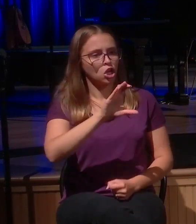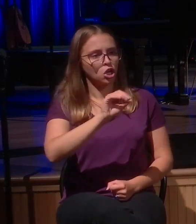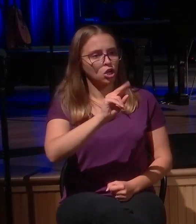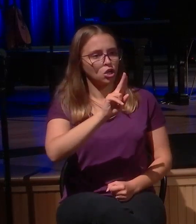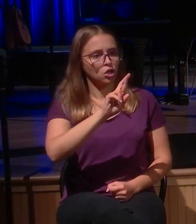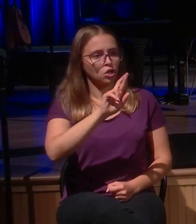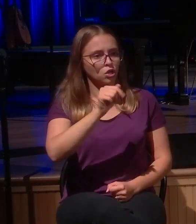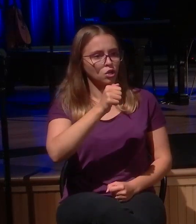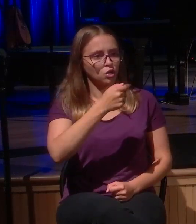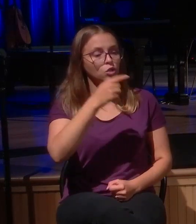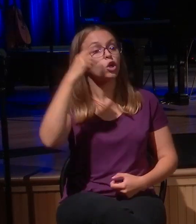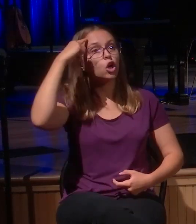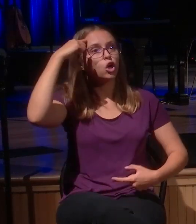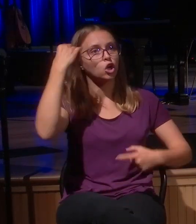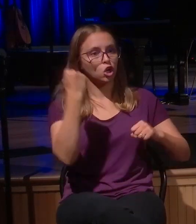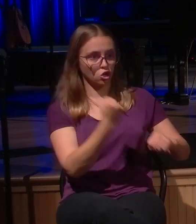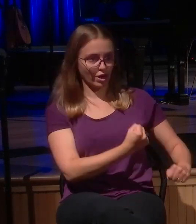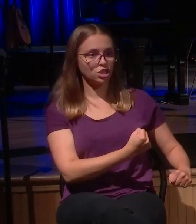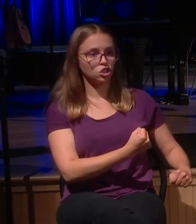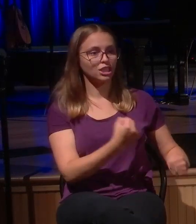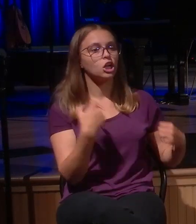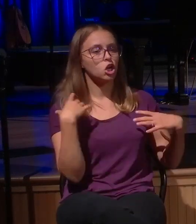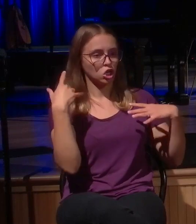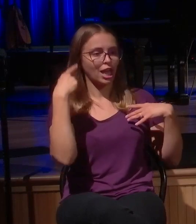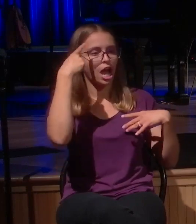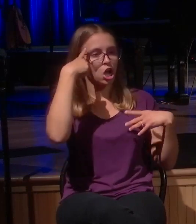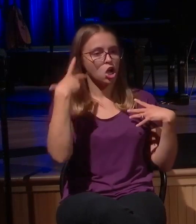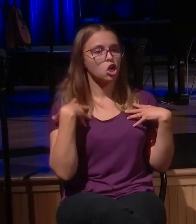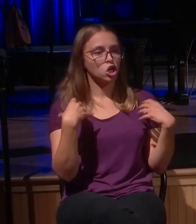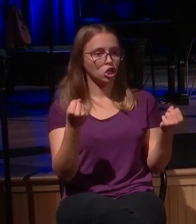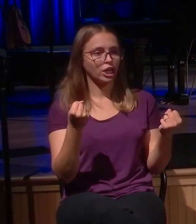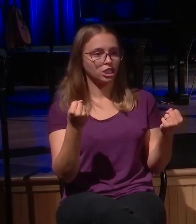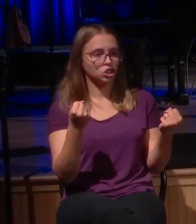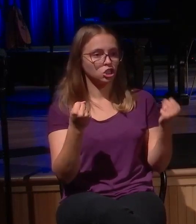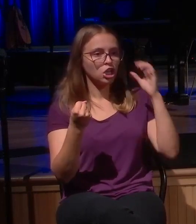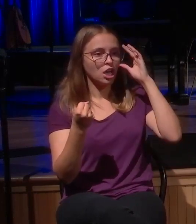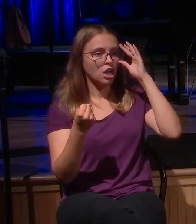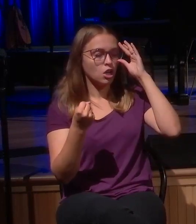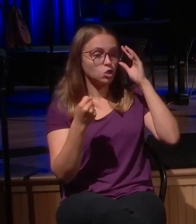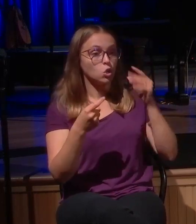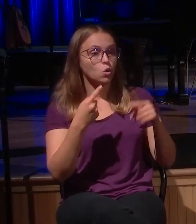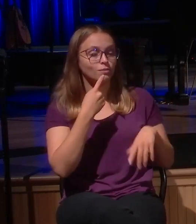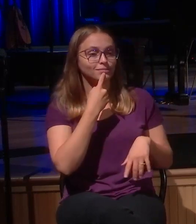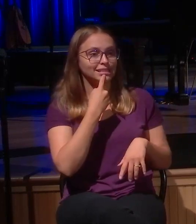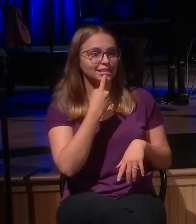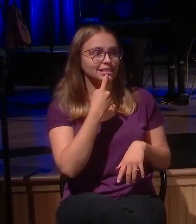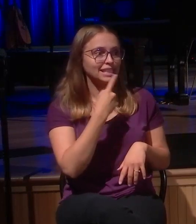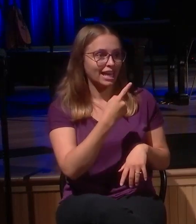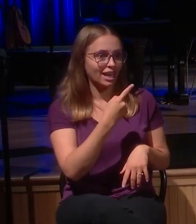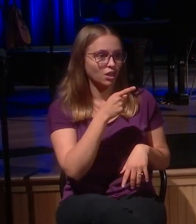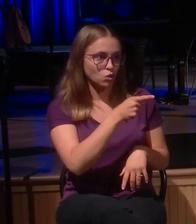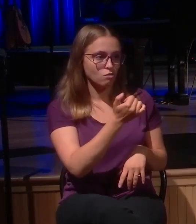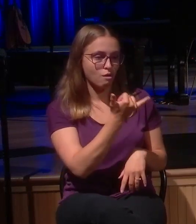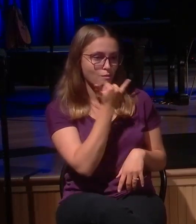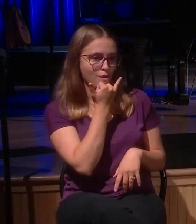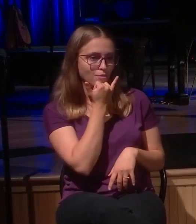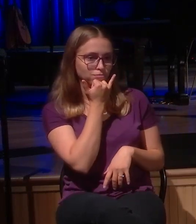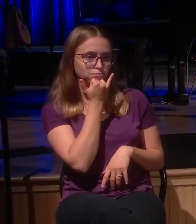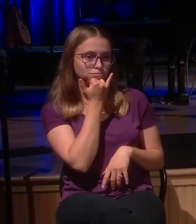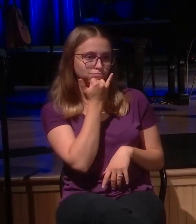As Lois' heartbeat for prodigals oozed through over the course of that soup and salad that we had together, I just love